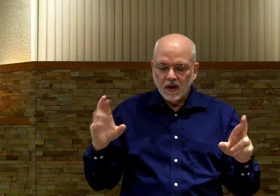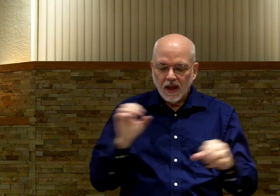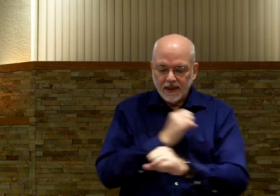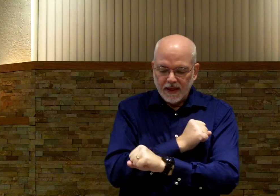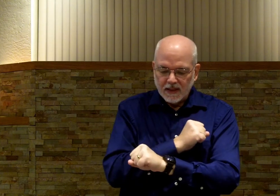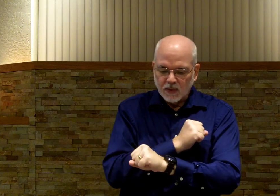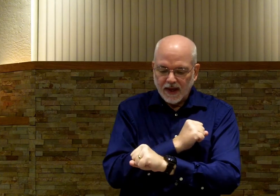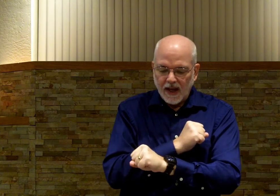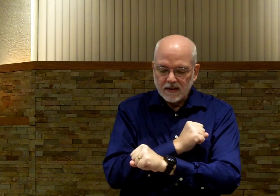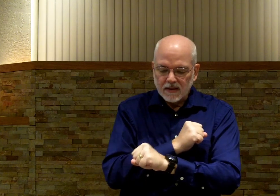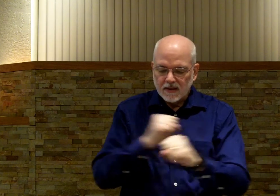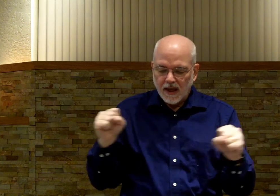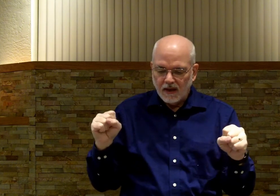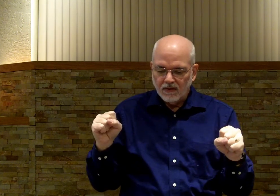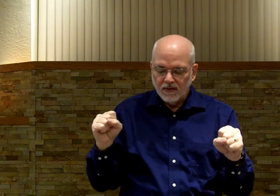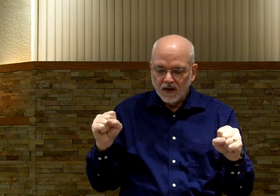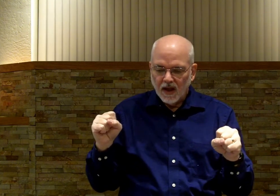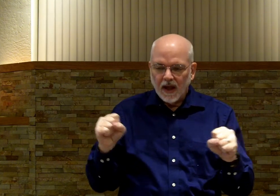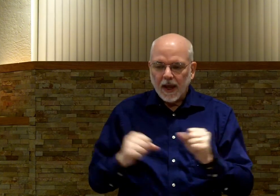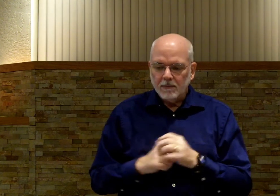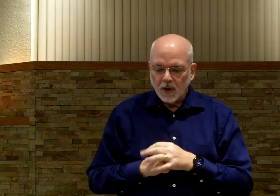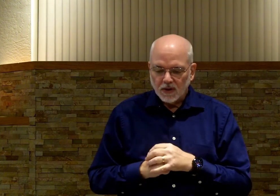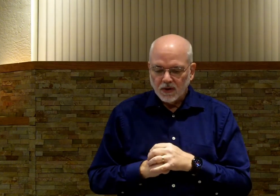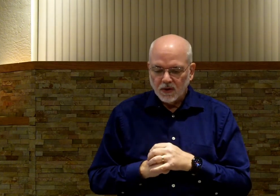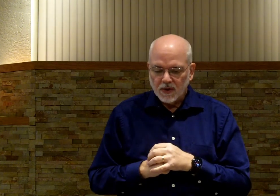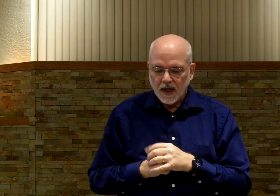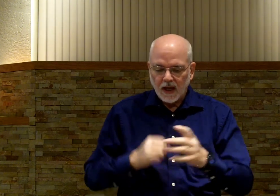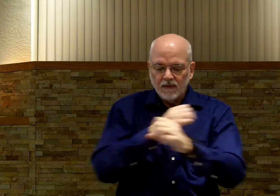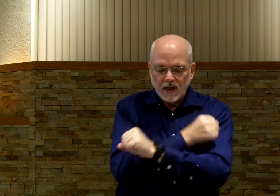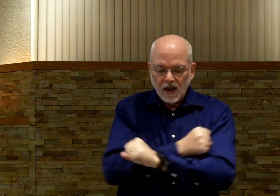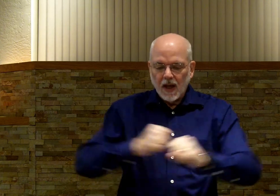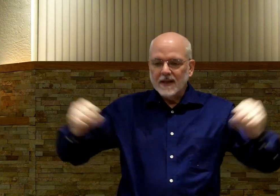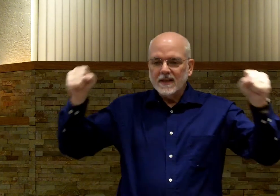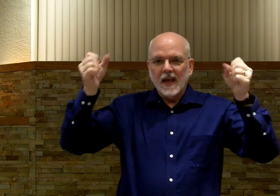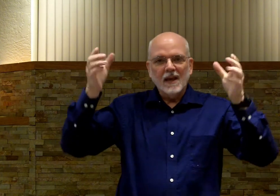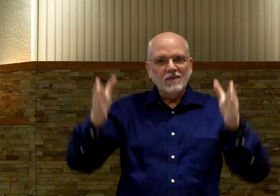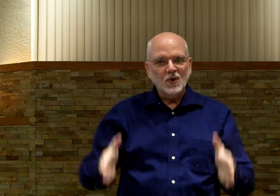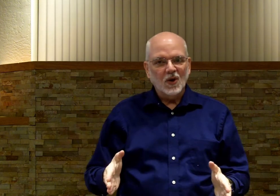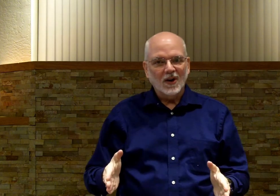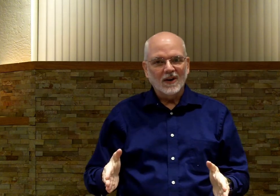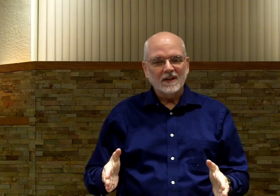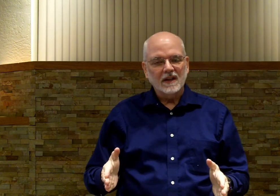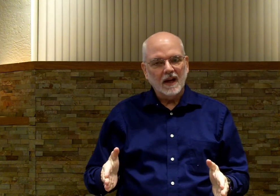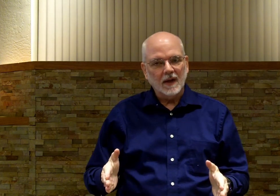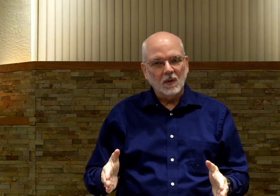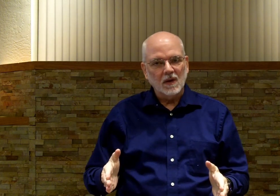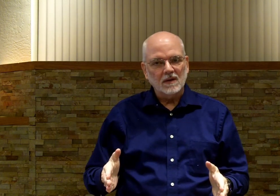This with an S is save. A person who saves. Savior. See how that works?